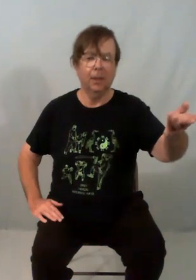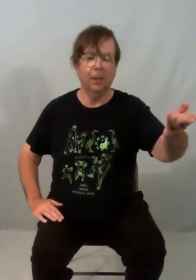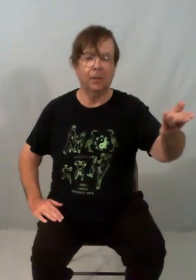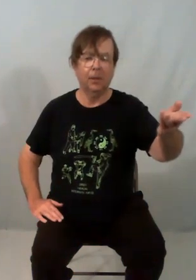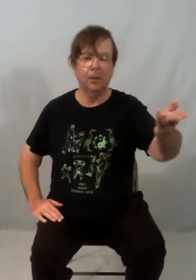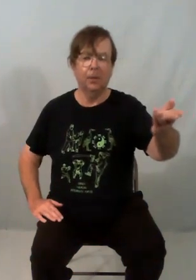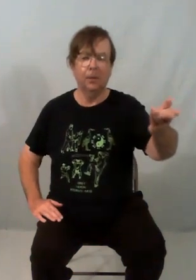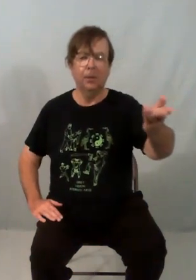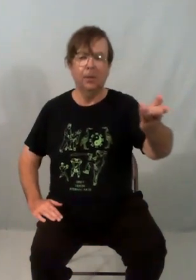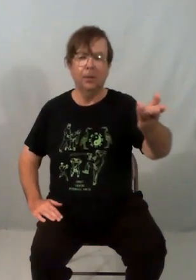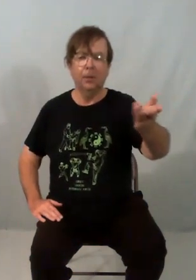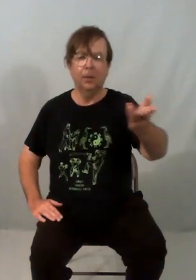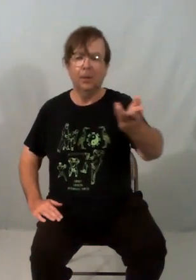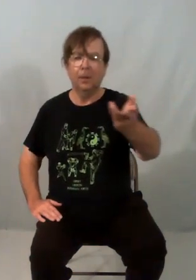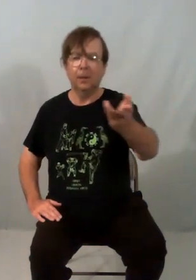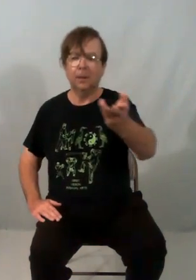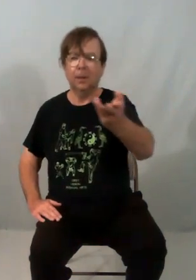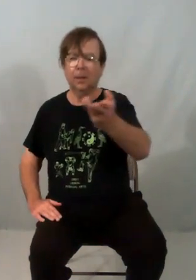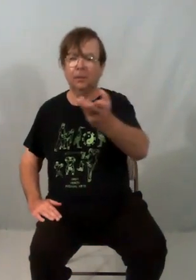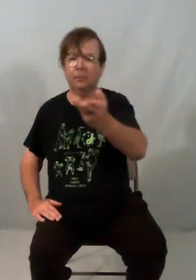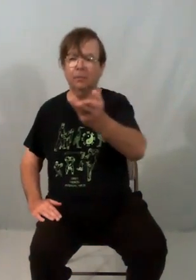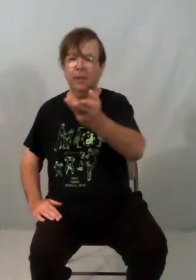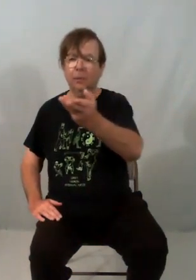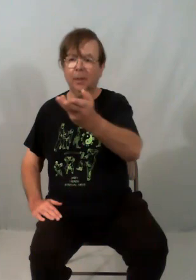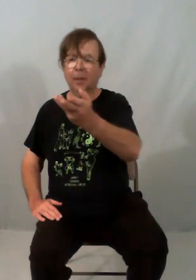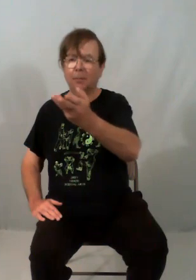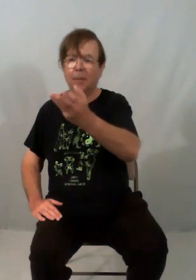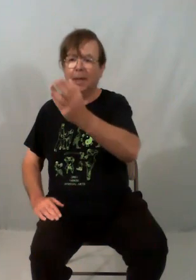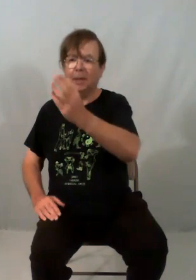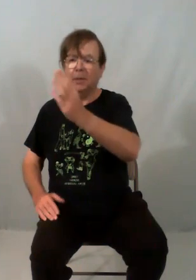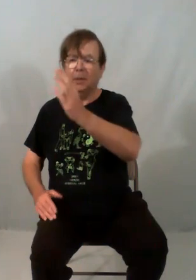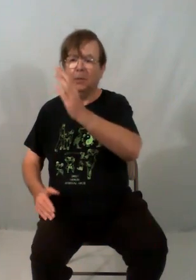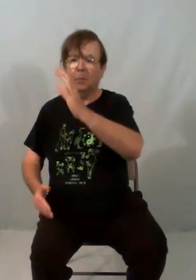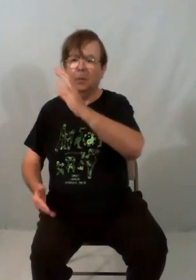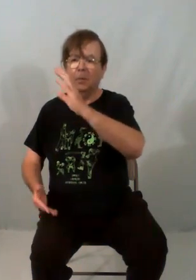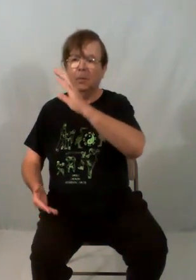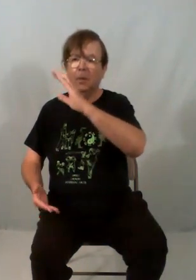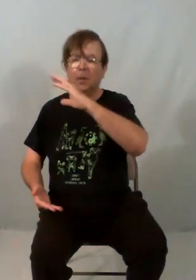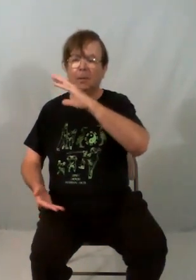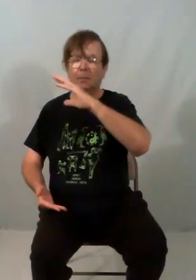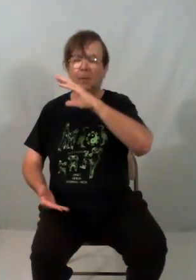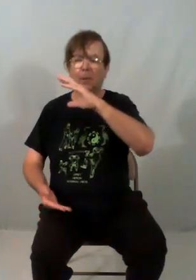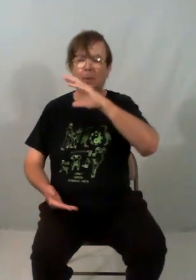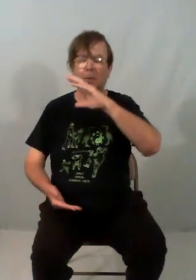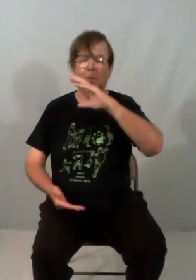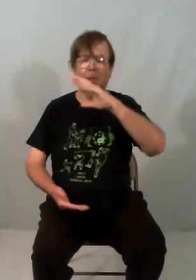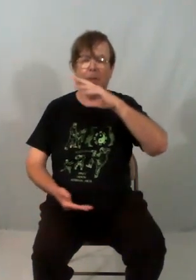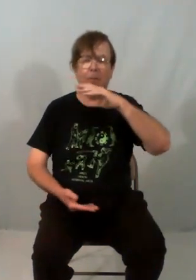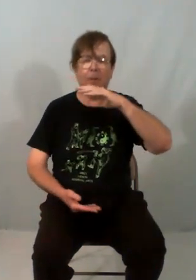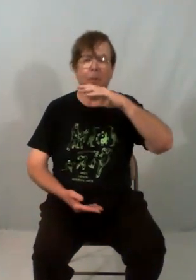Two, is the turn. Three, we come back and you hold the ball. Four, you come through. So we